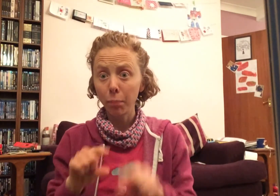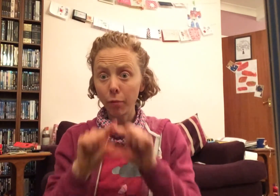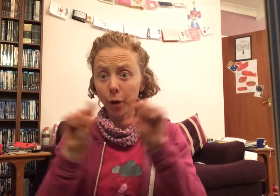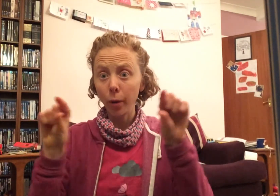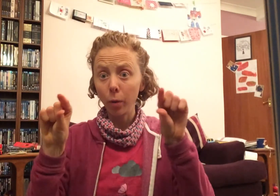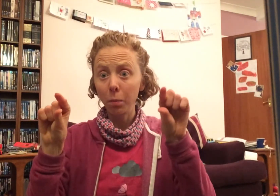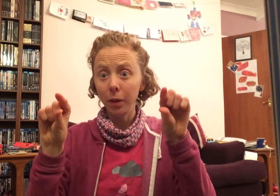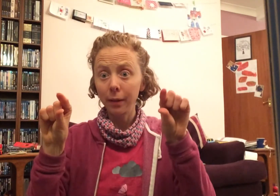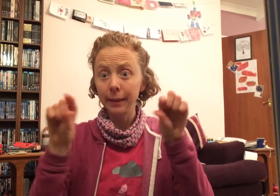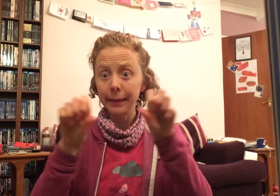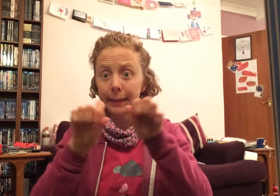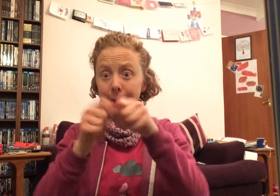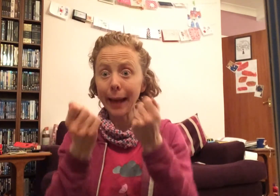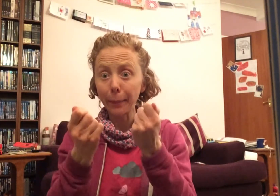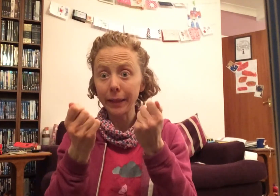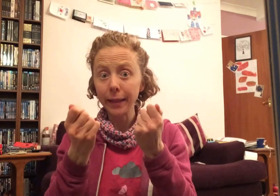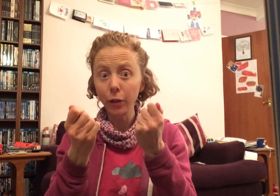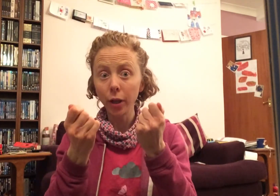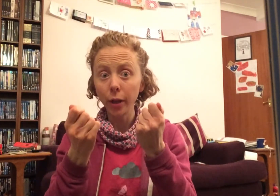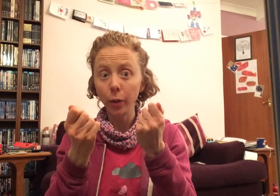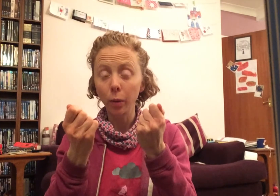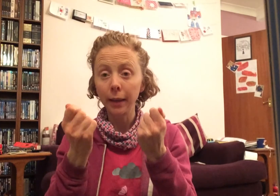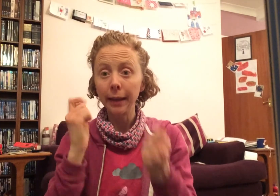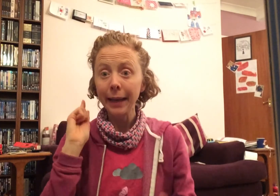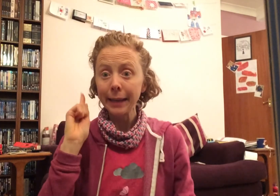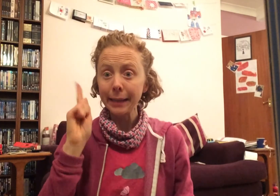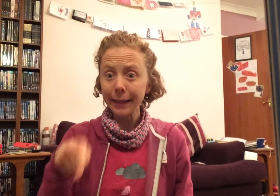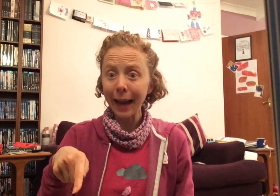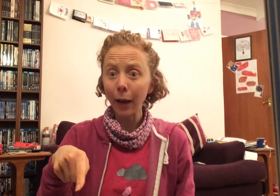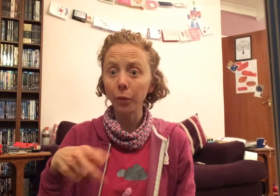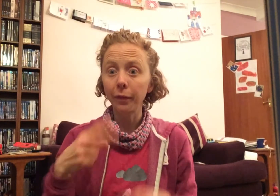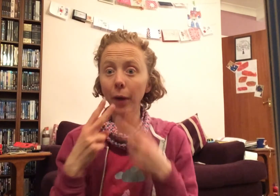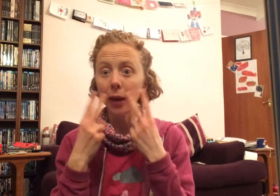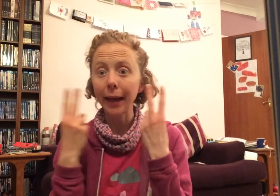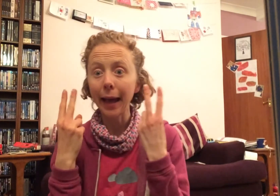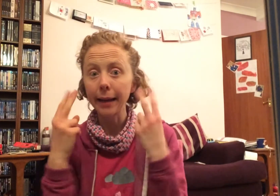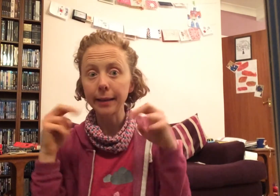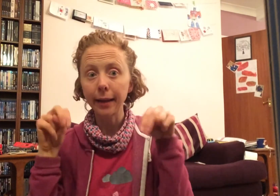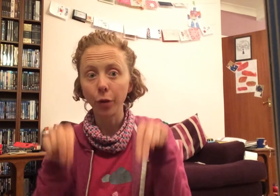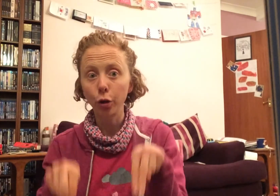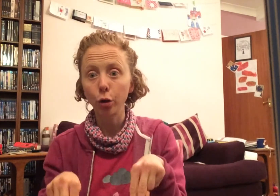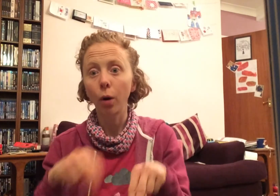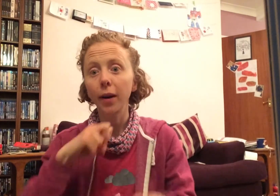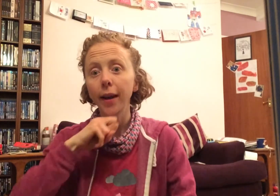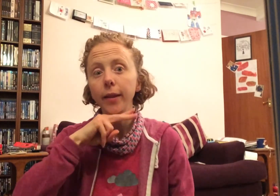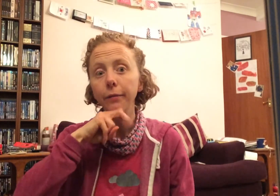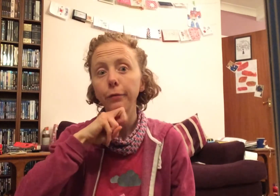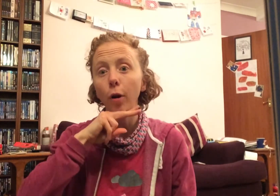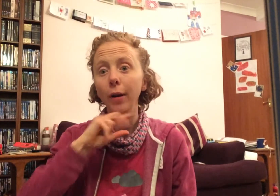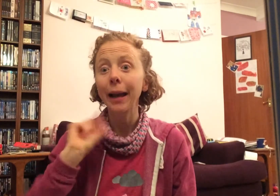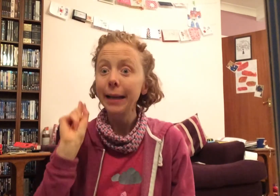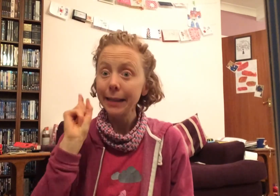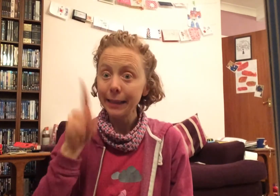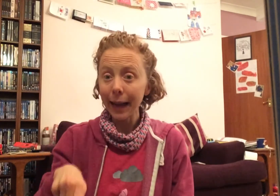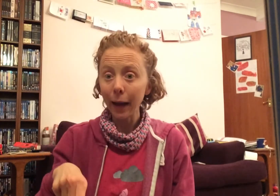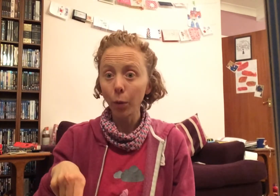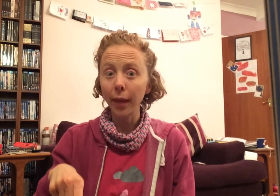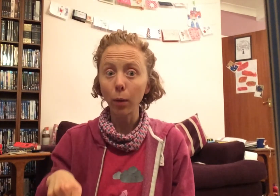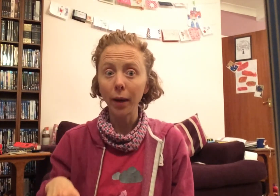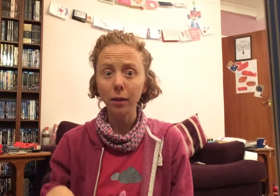broom snapped in two. Down fell the cat and the dog and the frog. Down they went